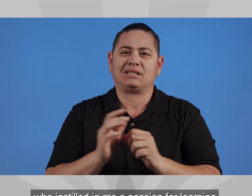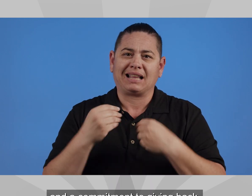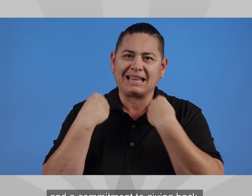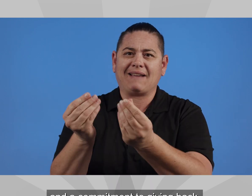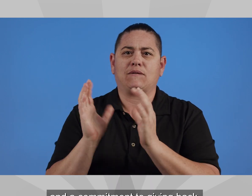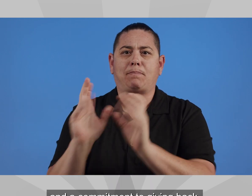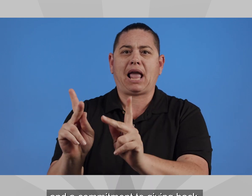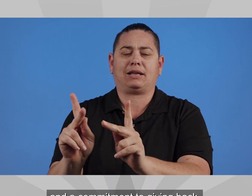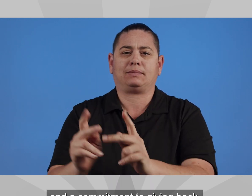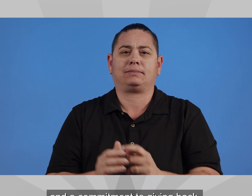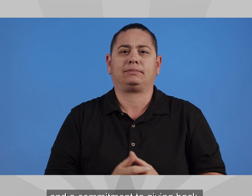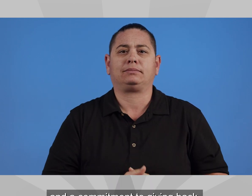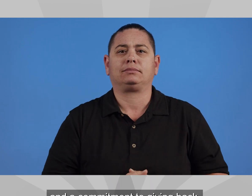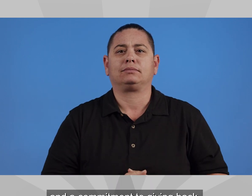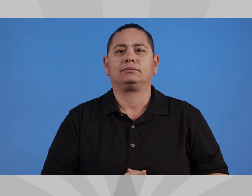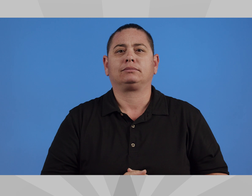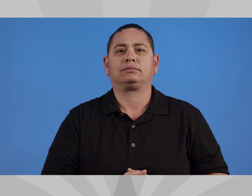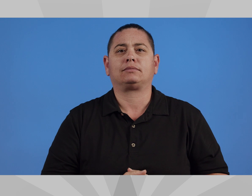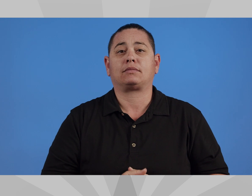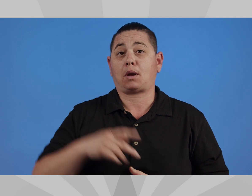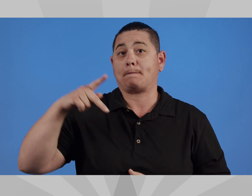learning and a commitment to giving back.